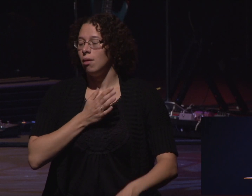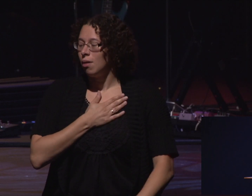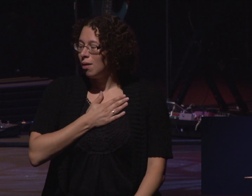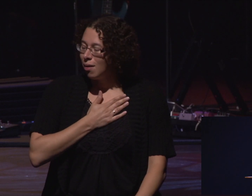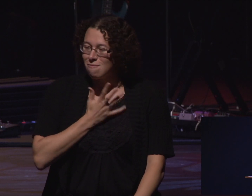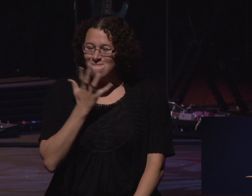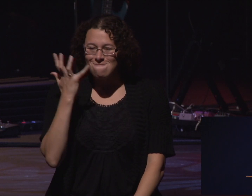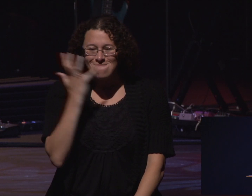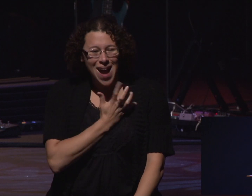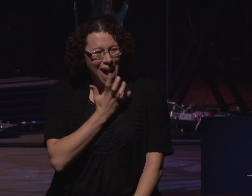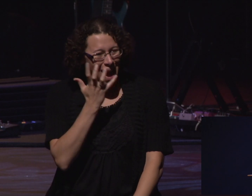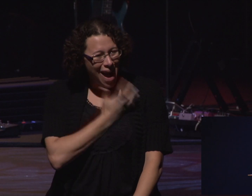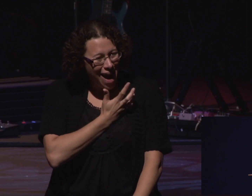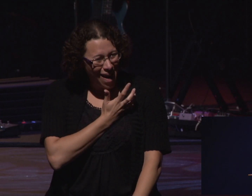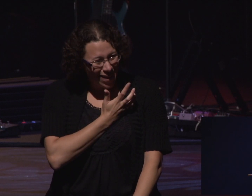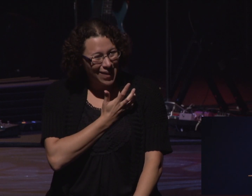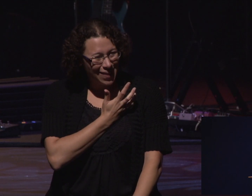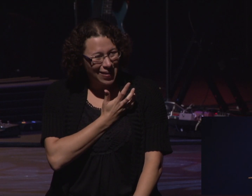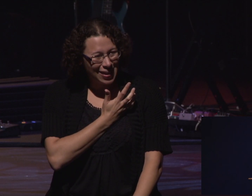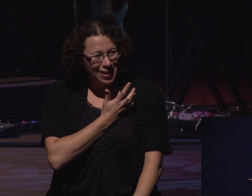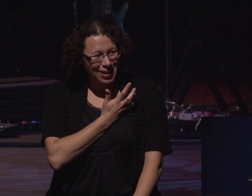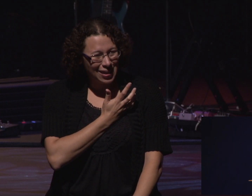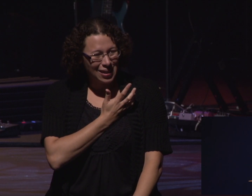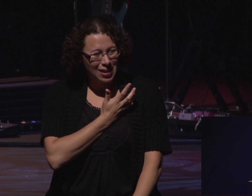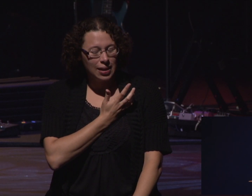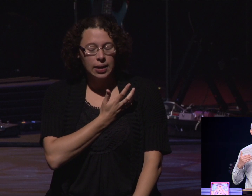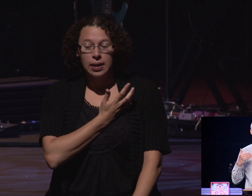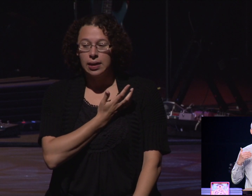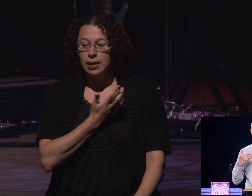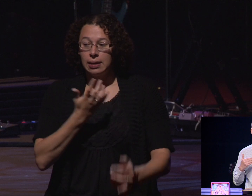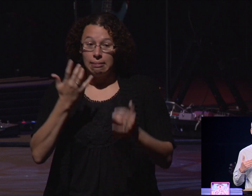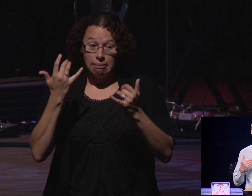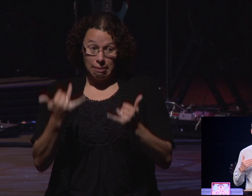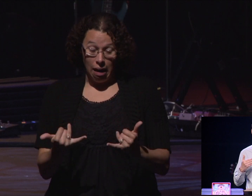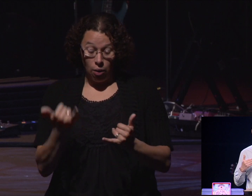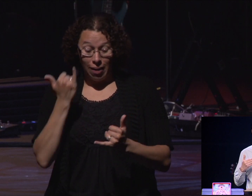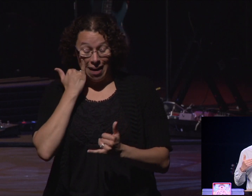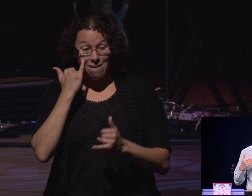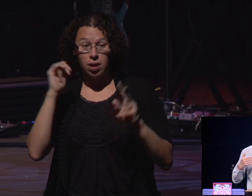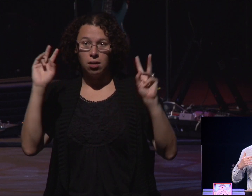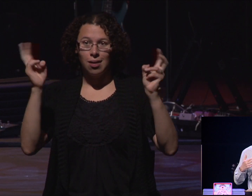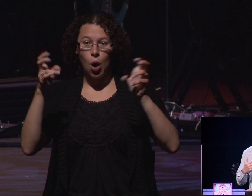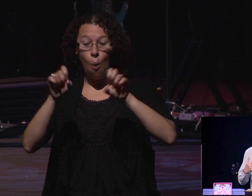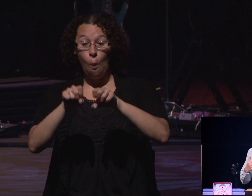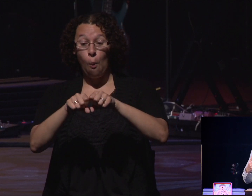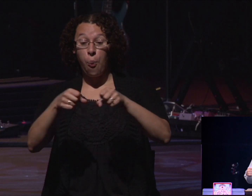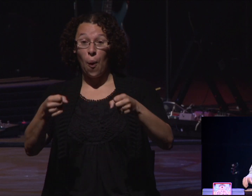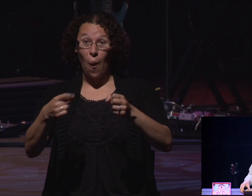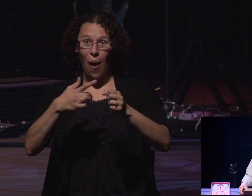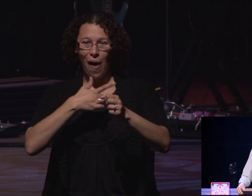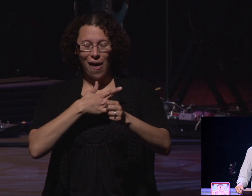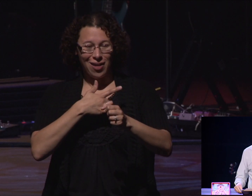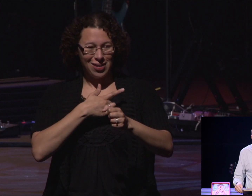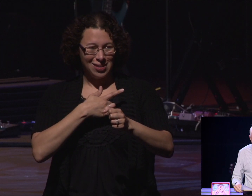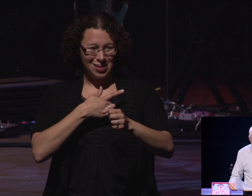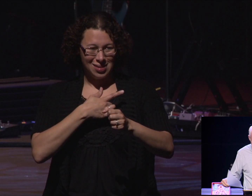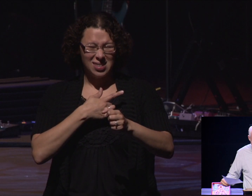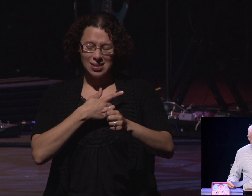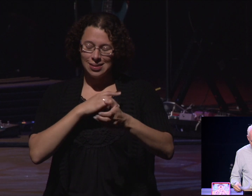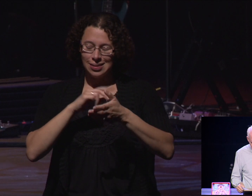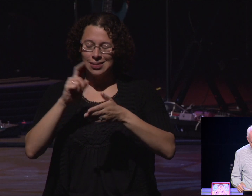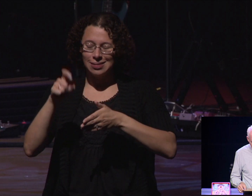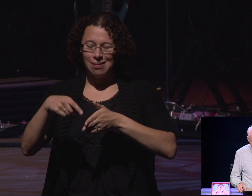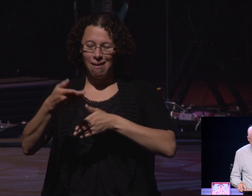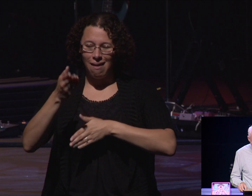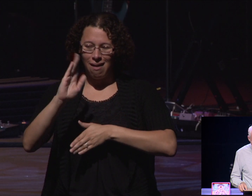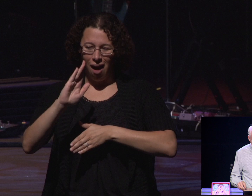able to do. We have this broken heart. We need God's help. See, our hearts, we think their heart is good.